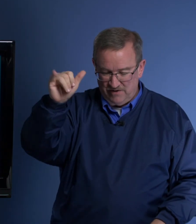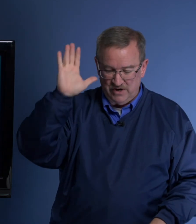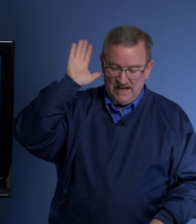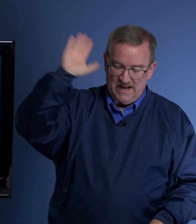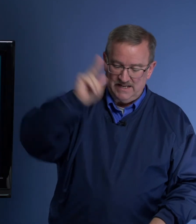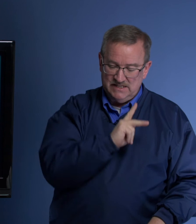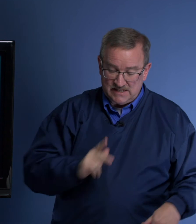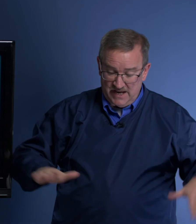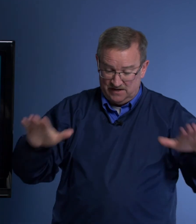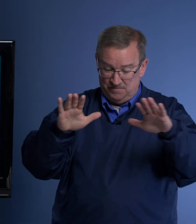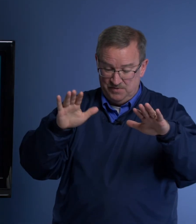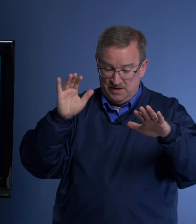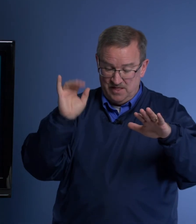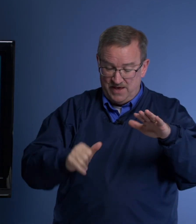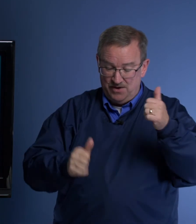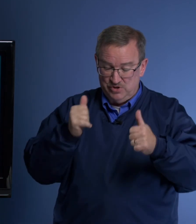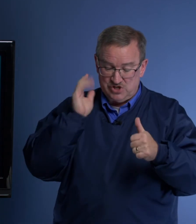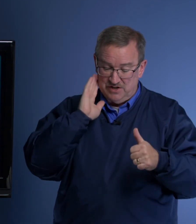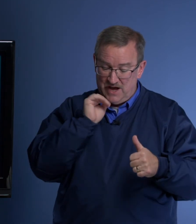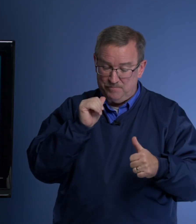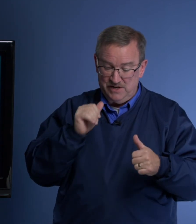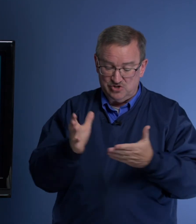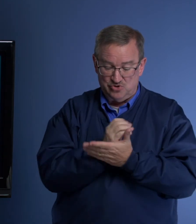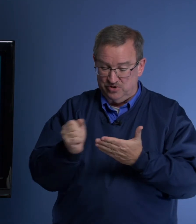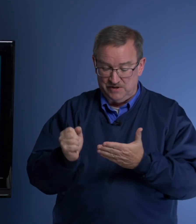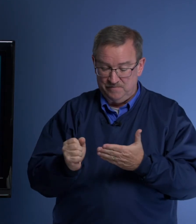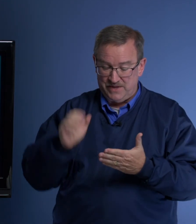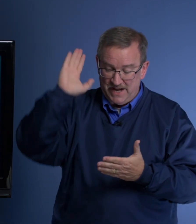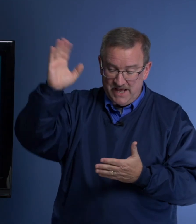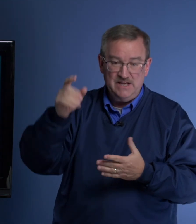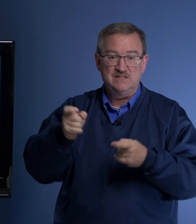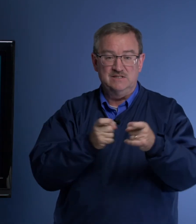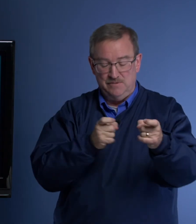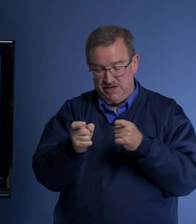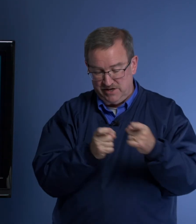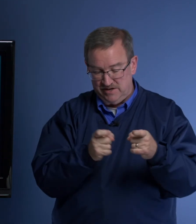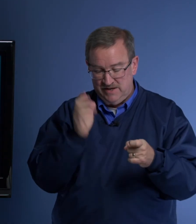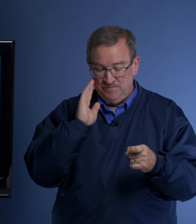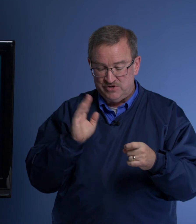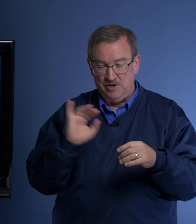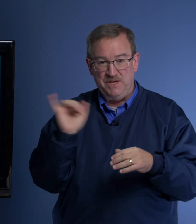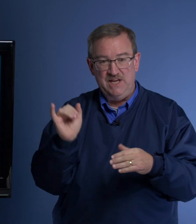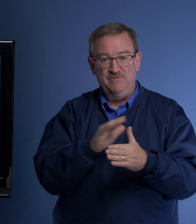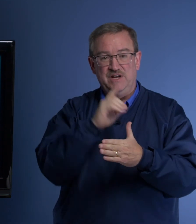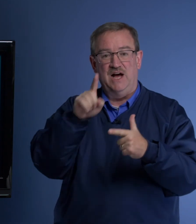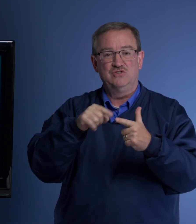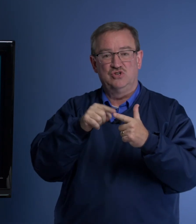And his kingdom, that which shall not be destroyed and his dominion shall be even unto